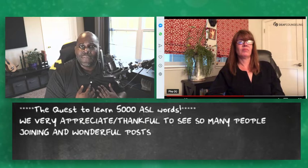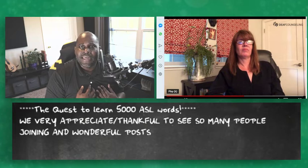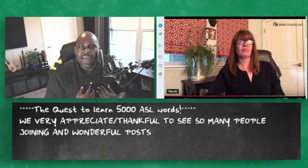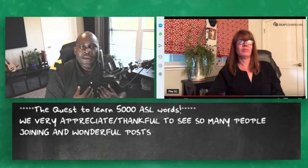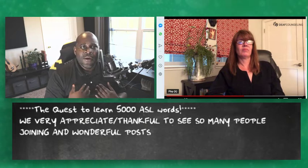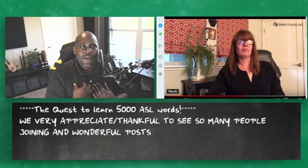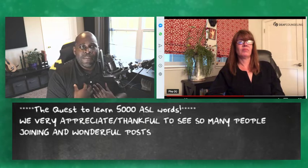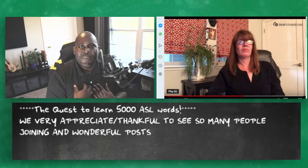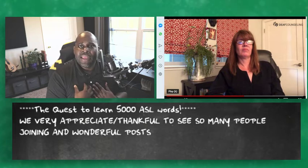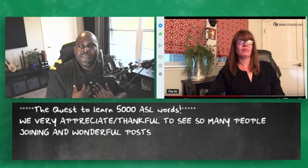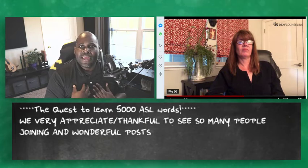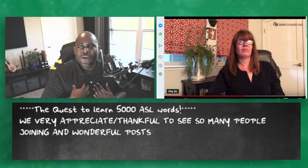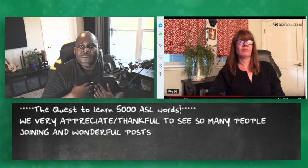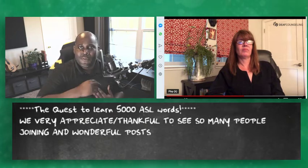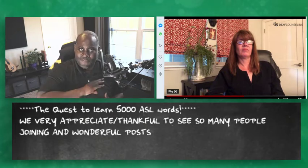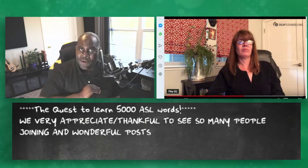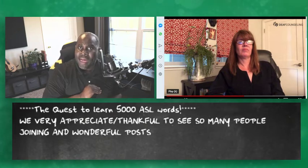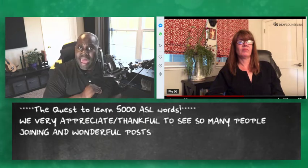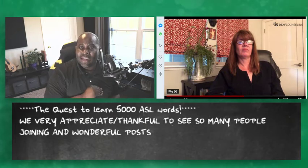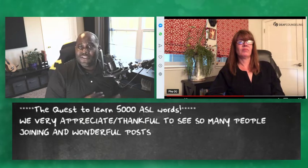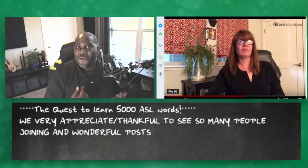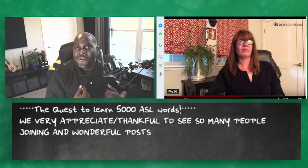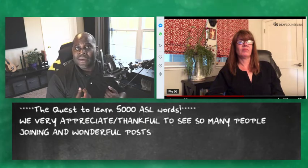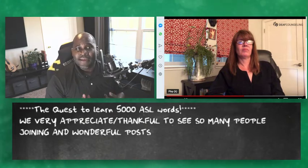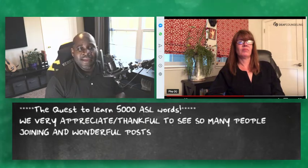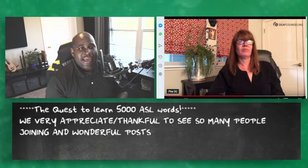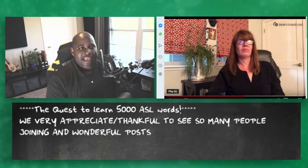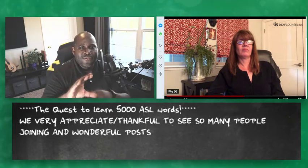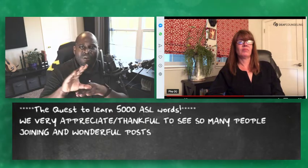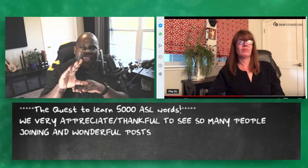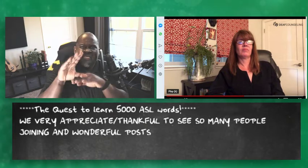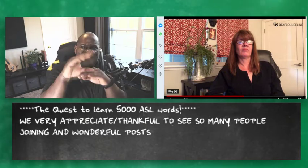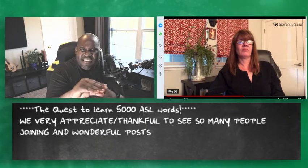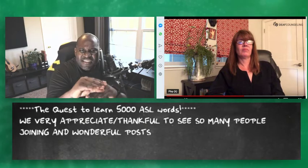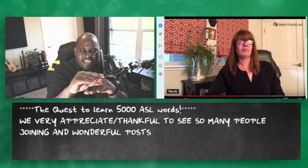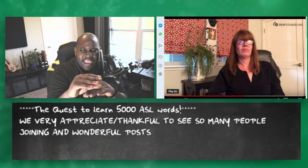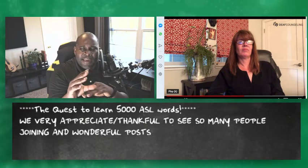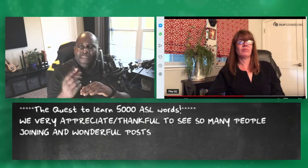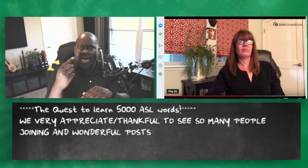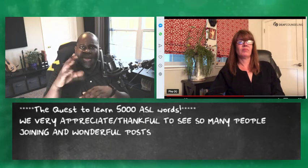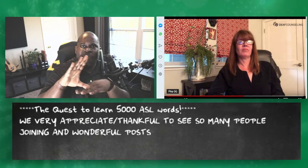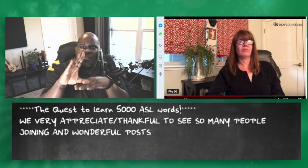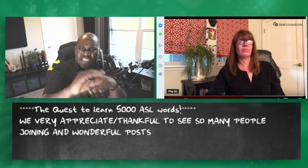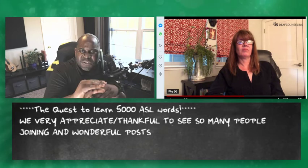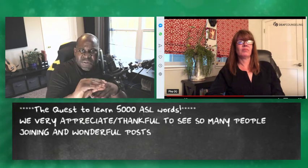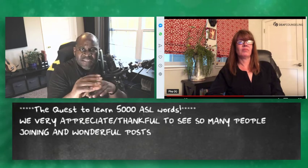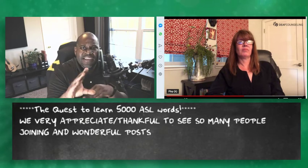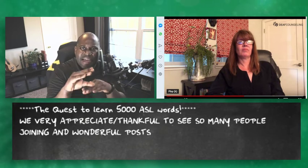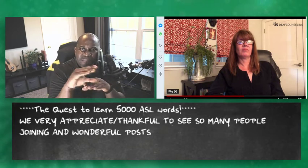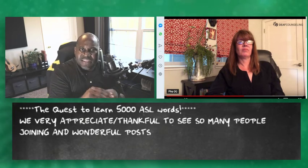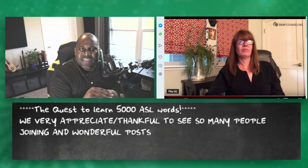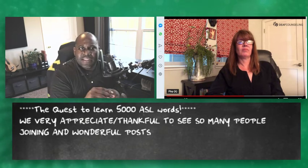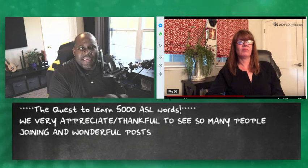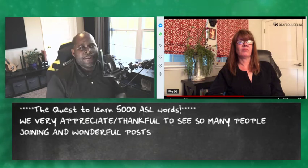me made me feel bad you hurt me and so like this is like in my head belittle it's like I'm belittling you